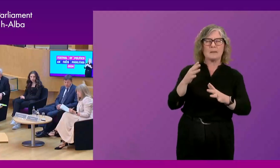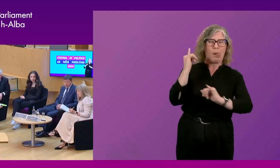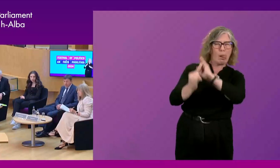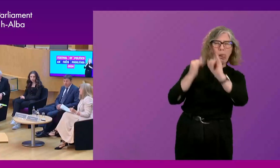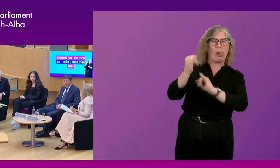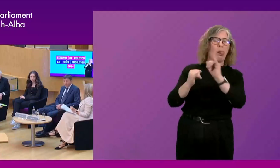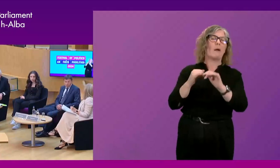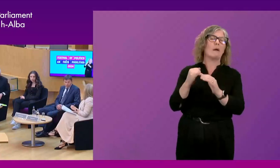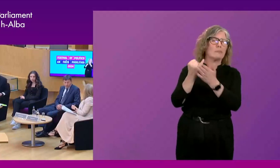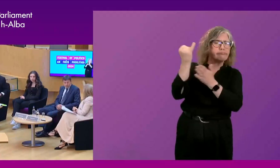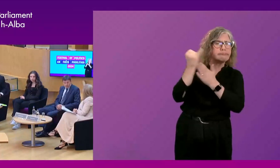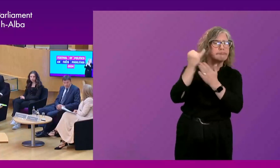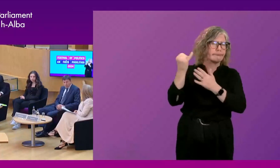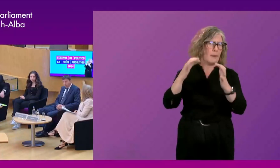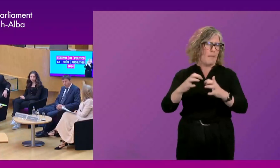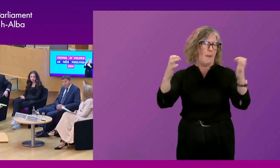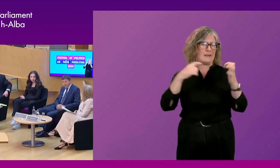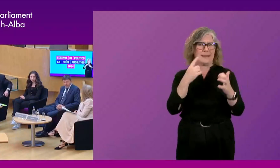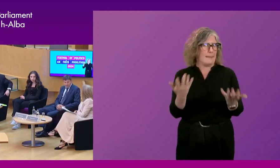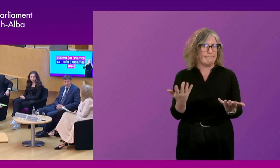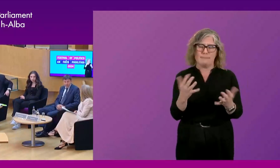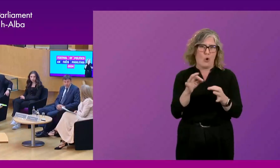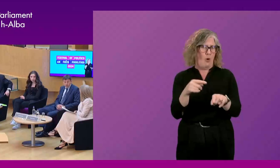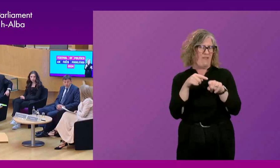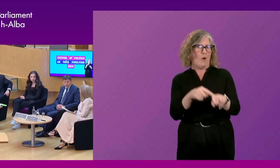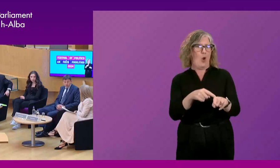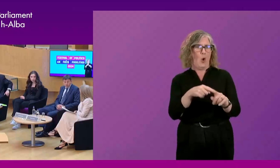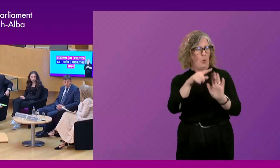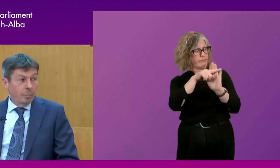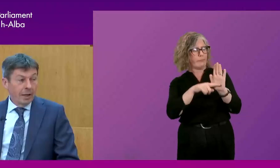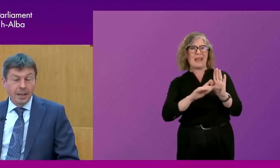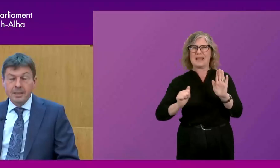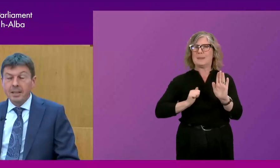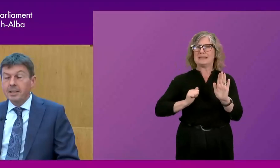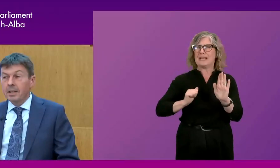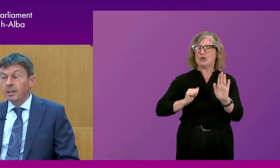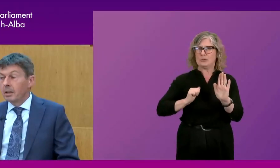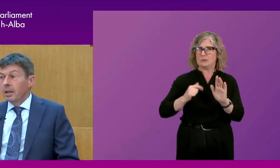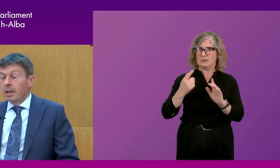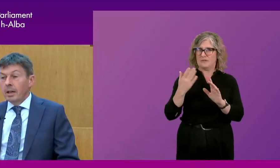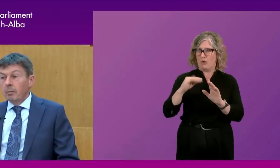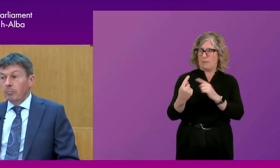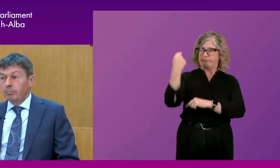years for not living up to some of the expectations that were there back in 1999.